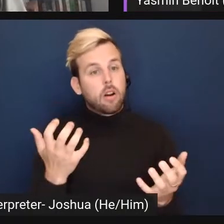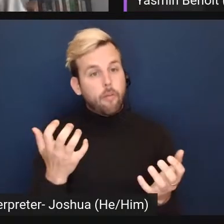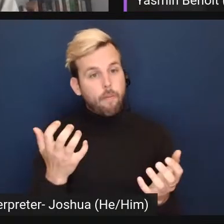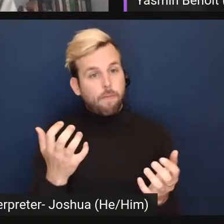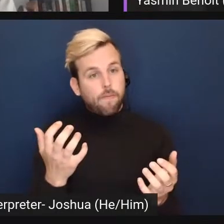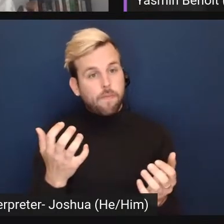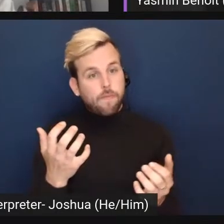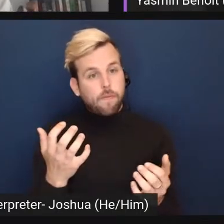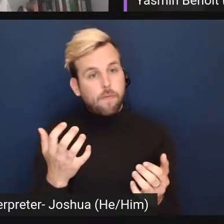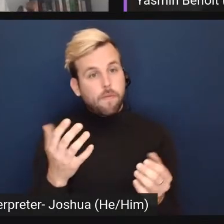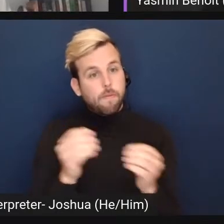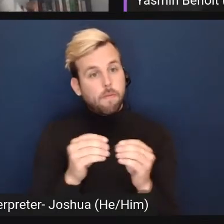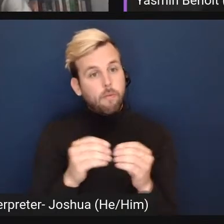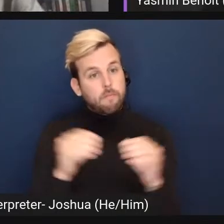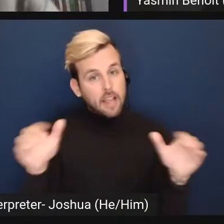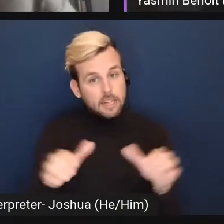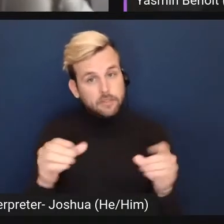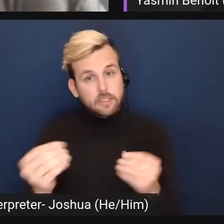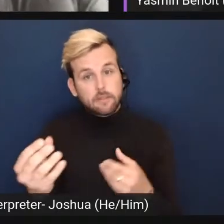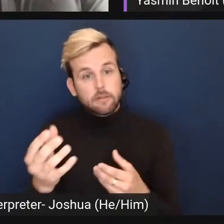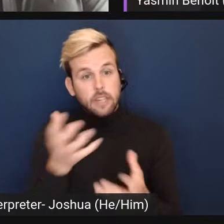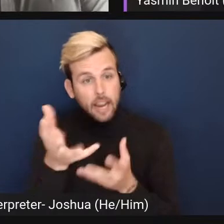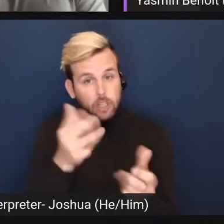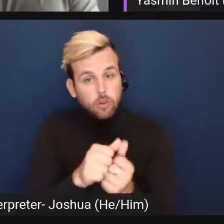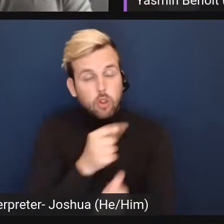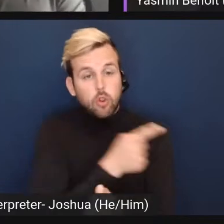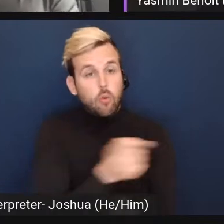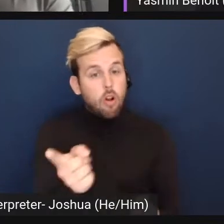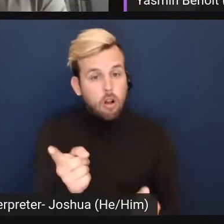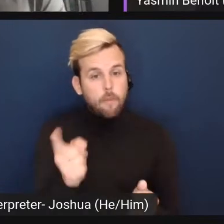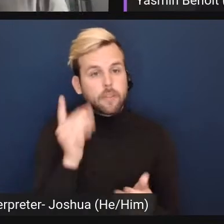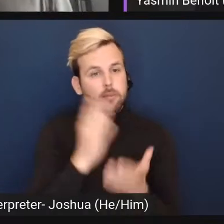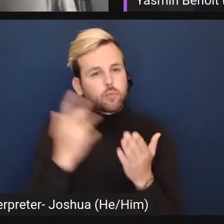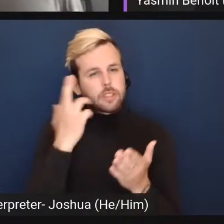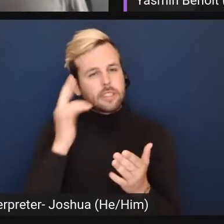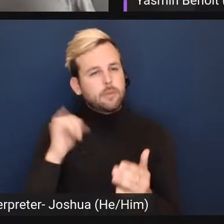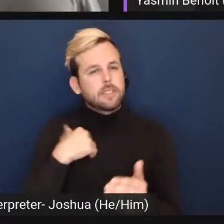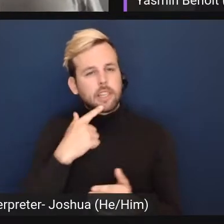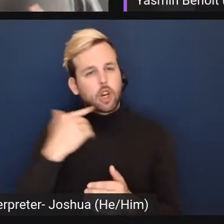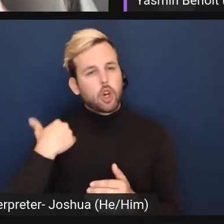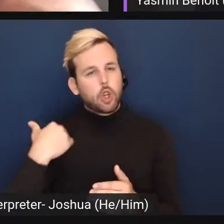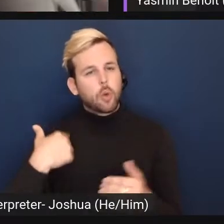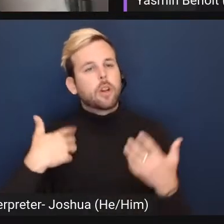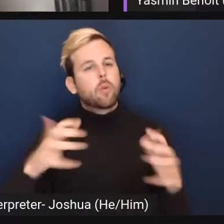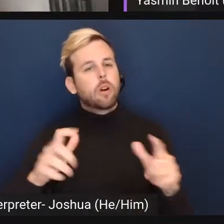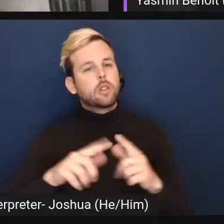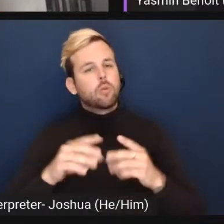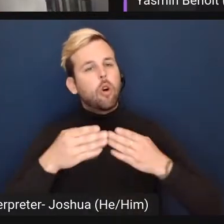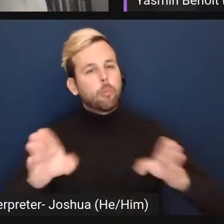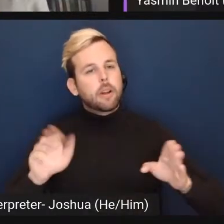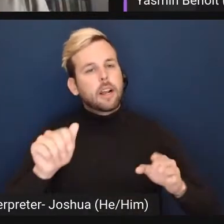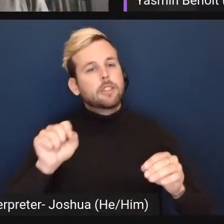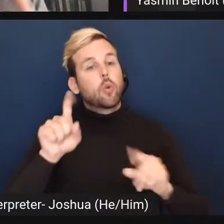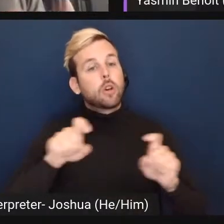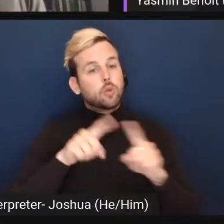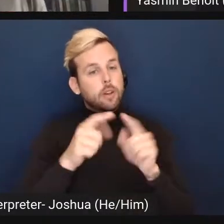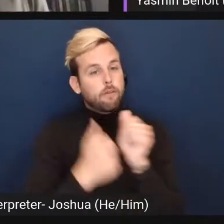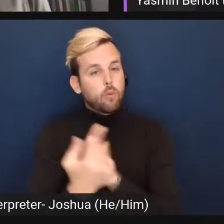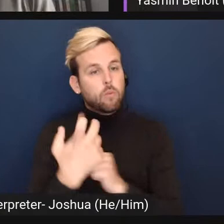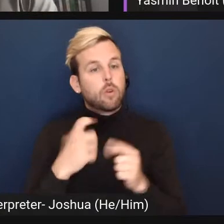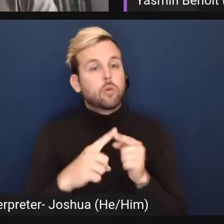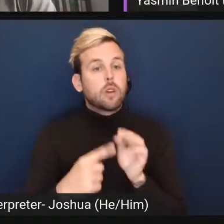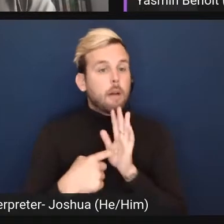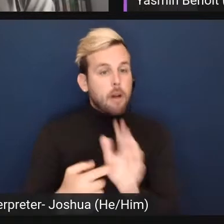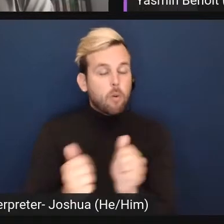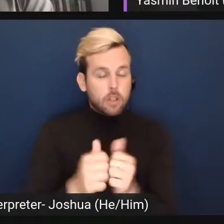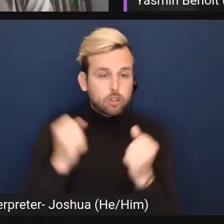be more active and engaging with you all. And for some of the reasons that we stated earlier, we also didn't want to open it as a question to everyone. We wanted to come out with